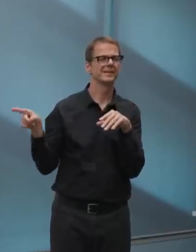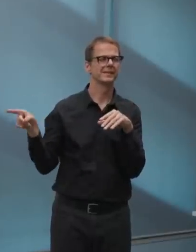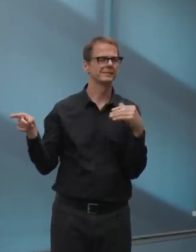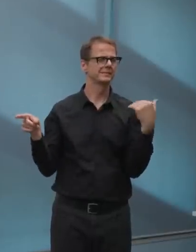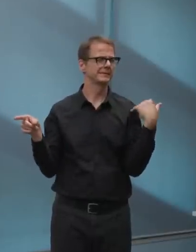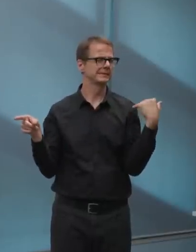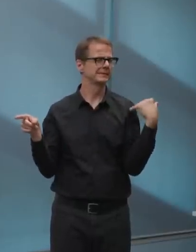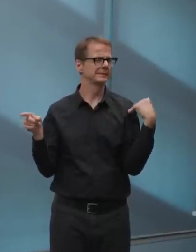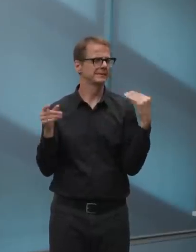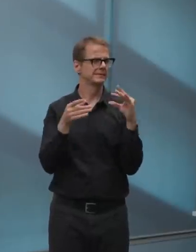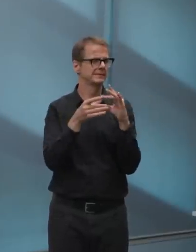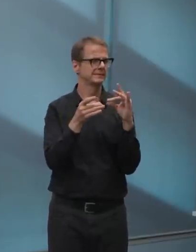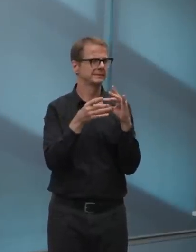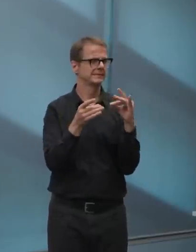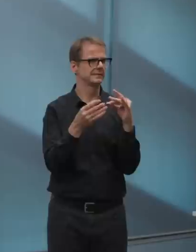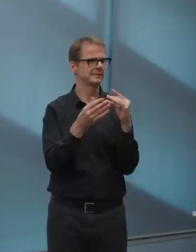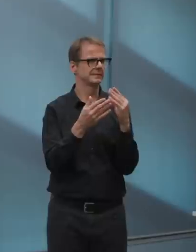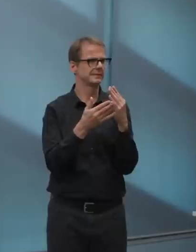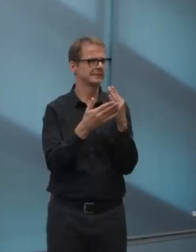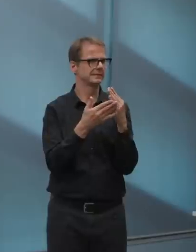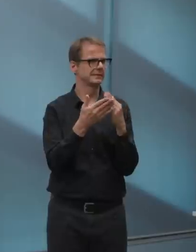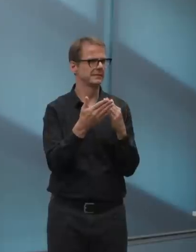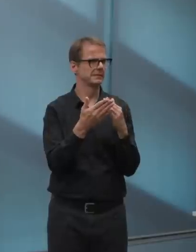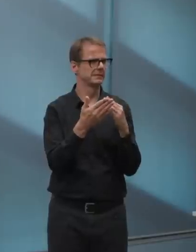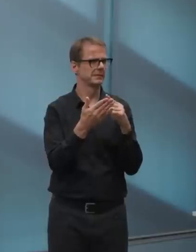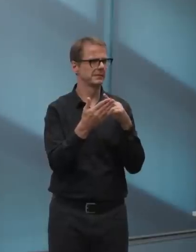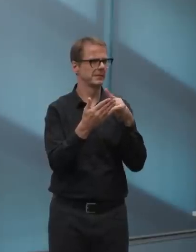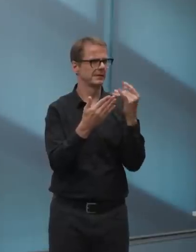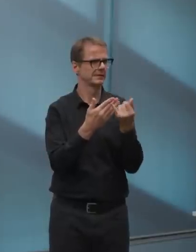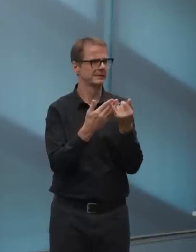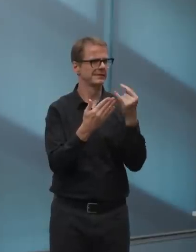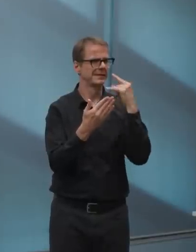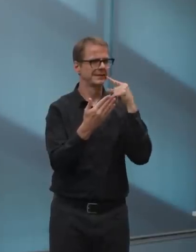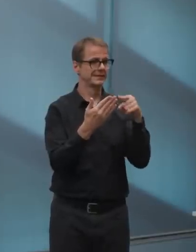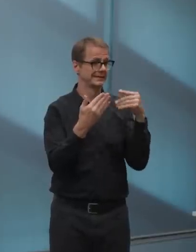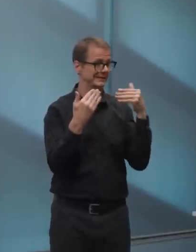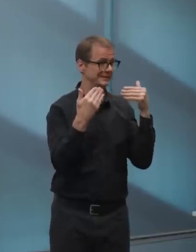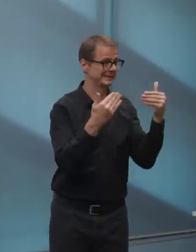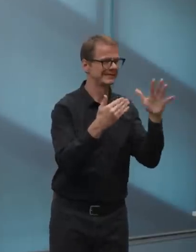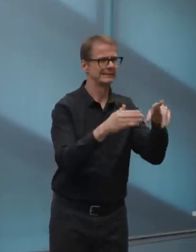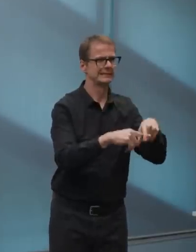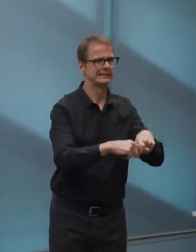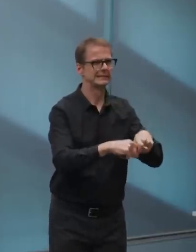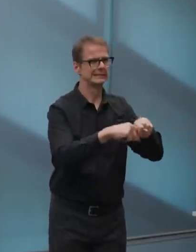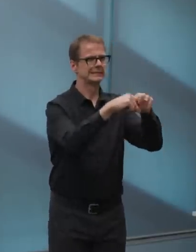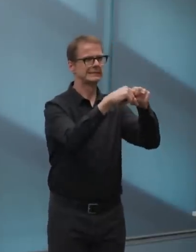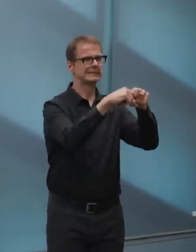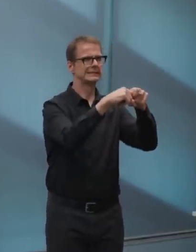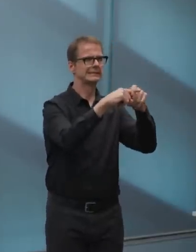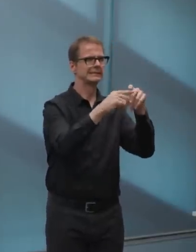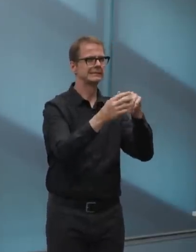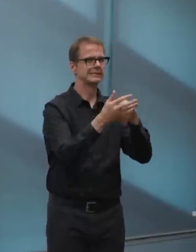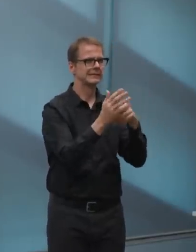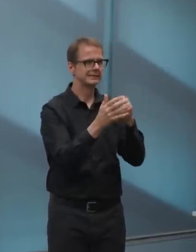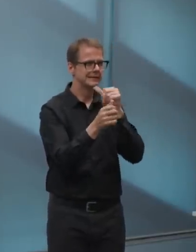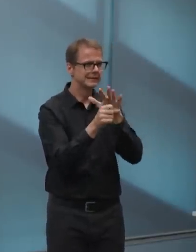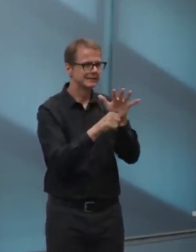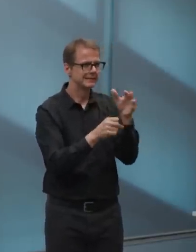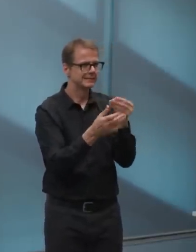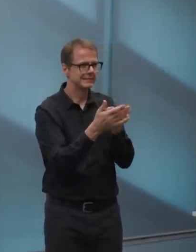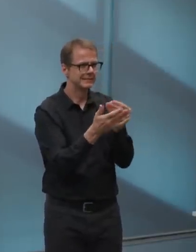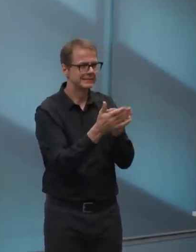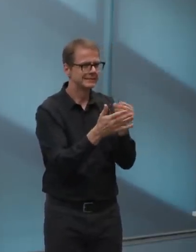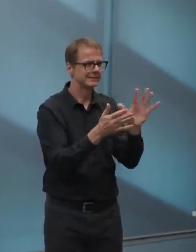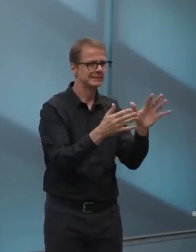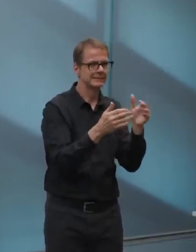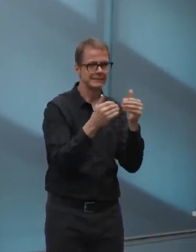be slowed down because of a lack of revenue. I'm wondering whether any of the, whether there's any talk that,